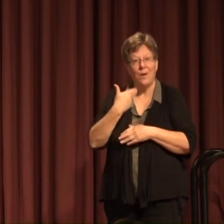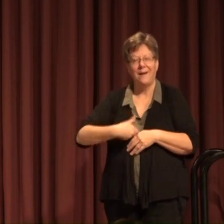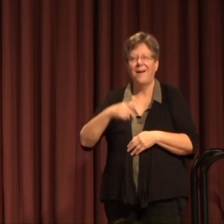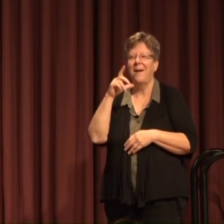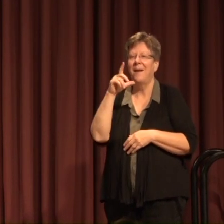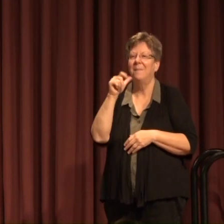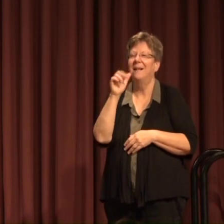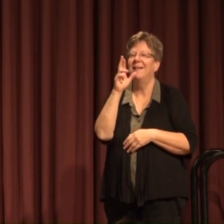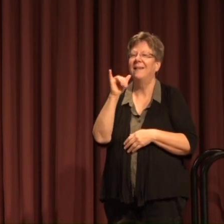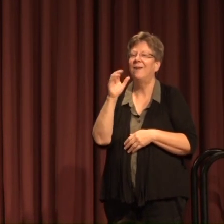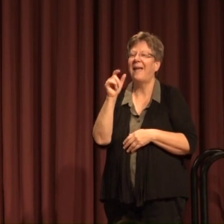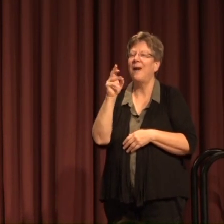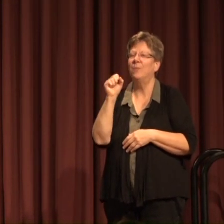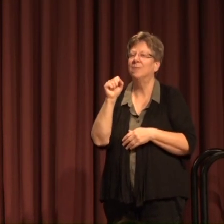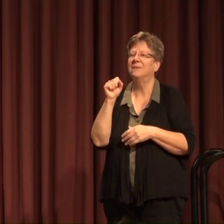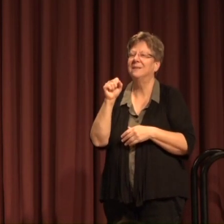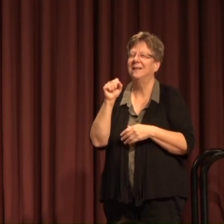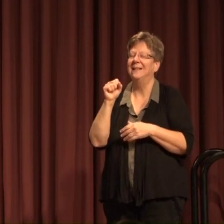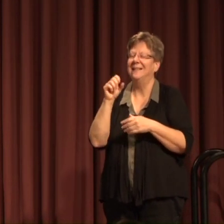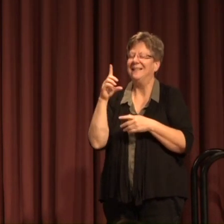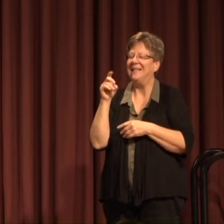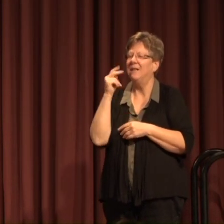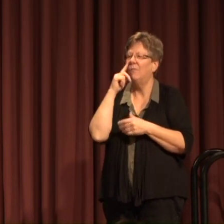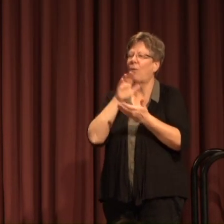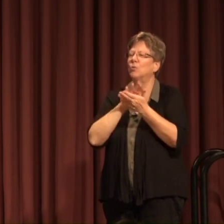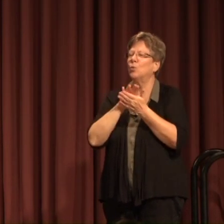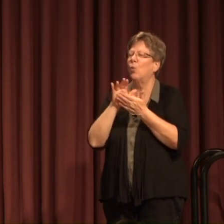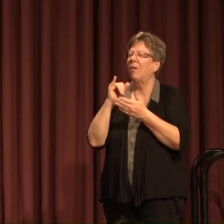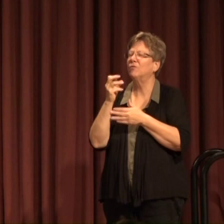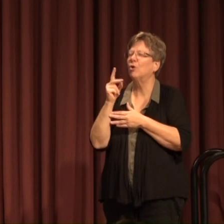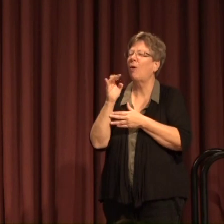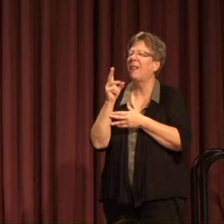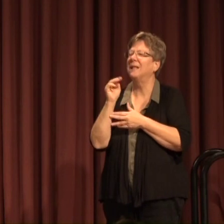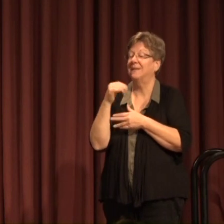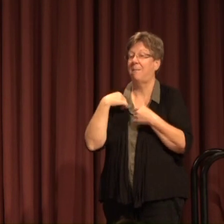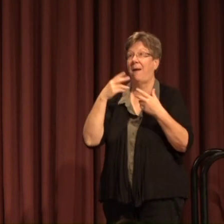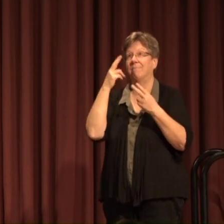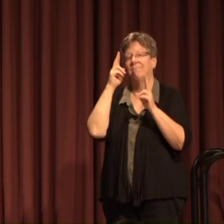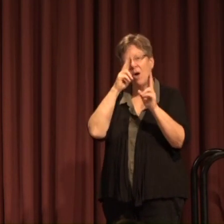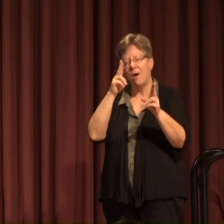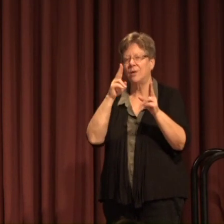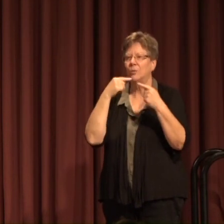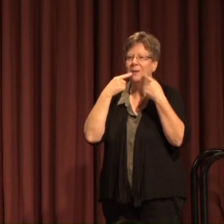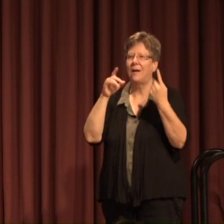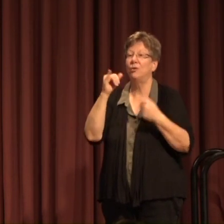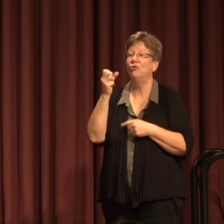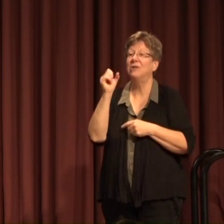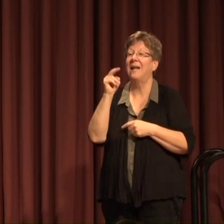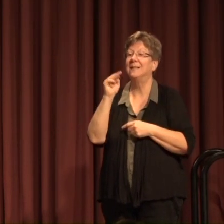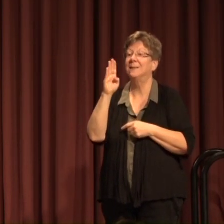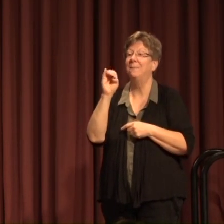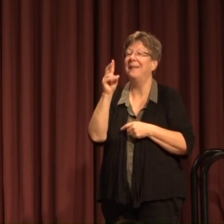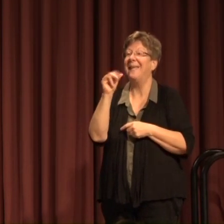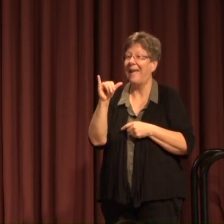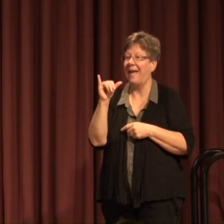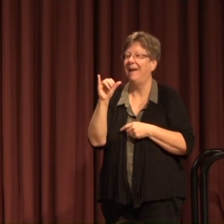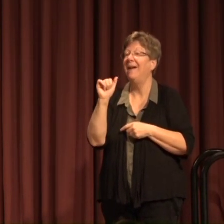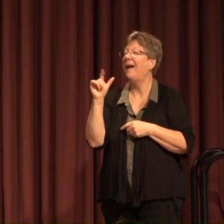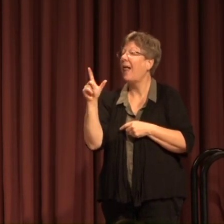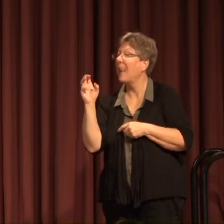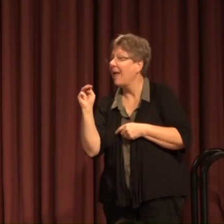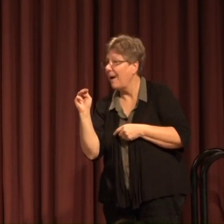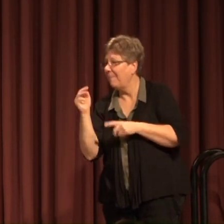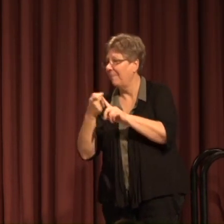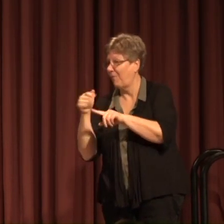I'm Larry Abramson dean of the school of journalism and I am honored to announce that Jason Begay an alum of our